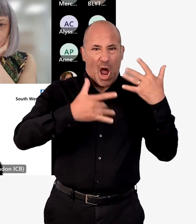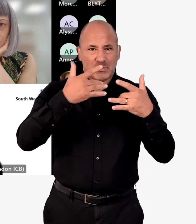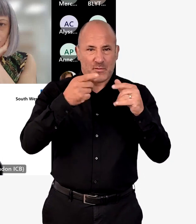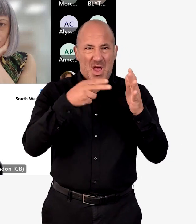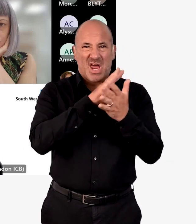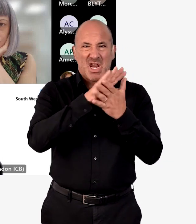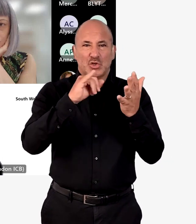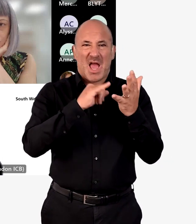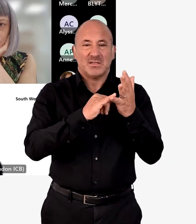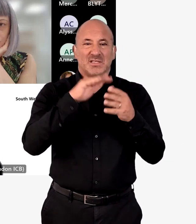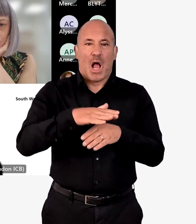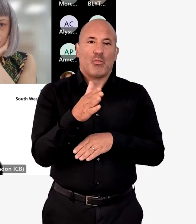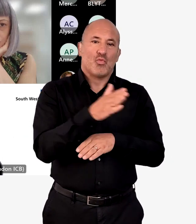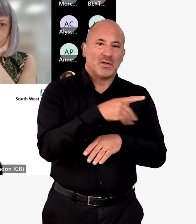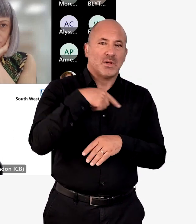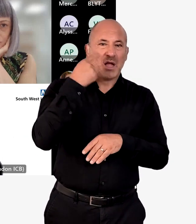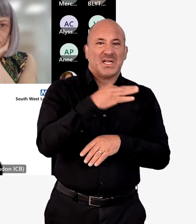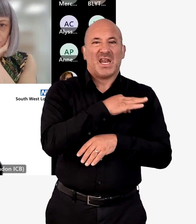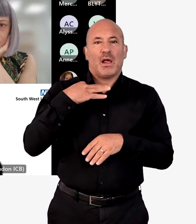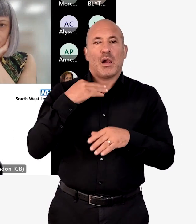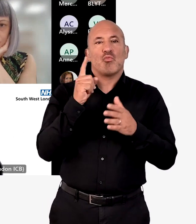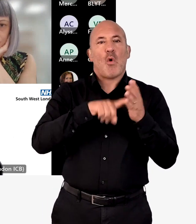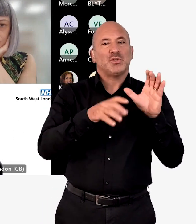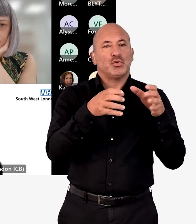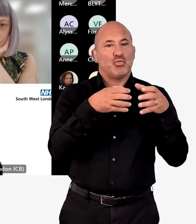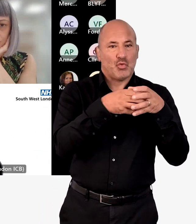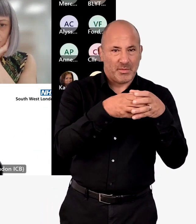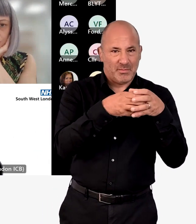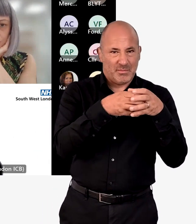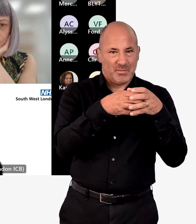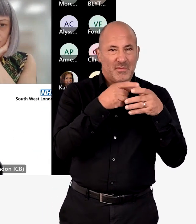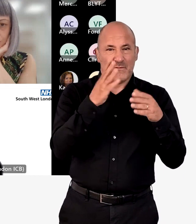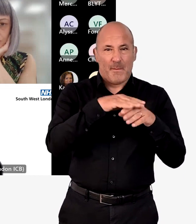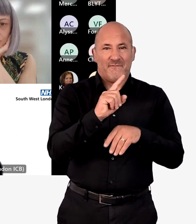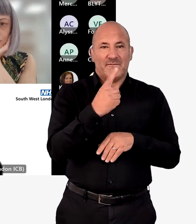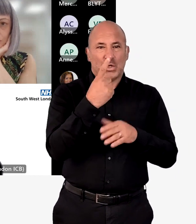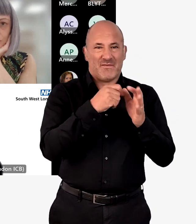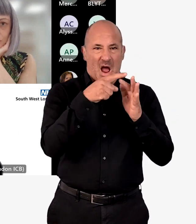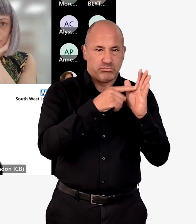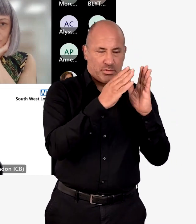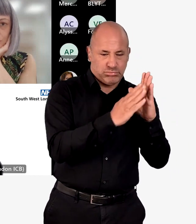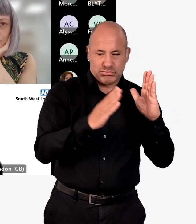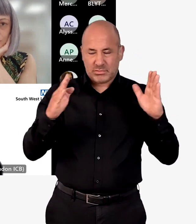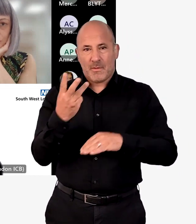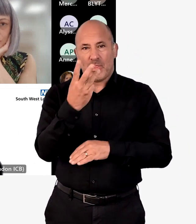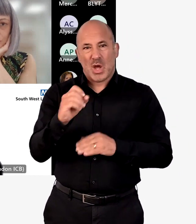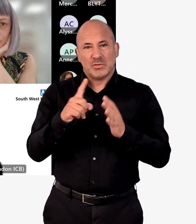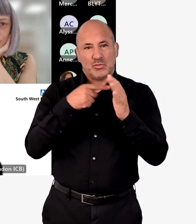of those was the annual report and the accounts for NHS Southwest London Clinical Commission Group,